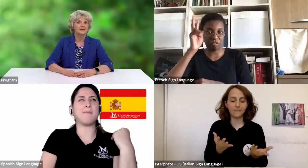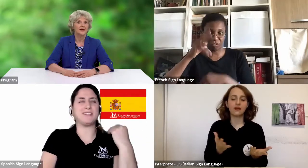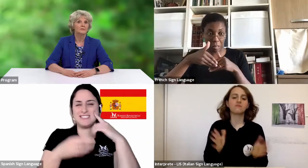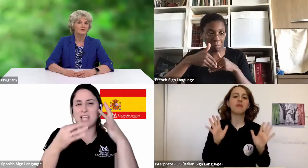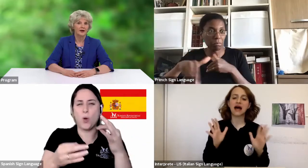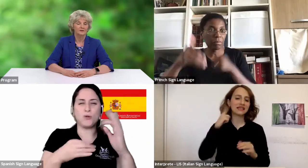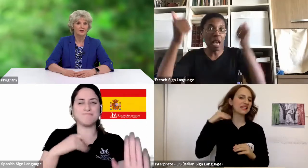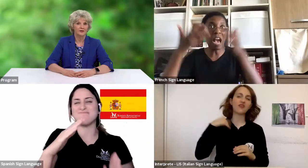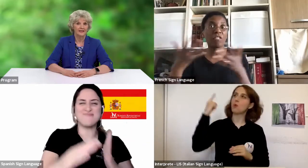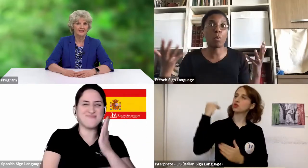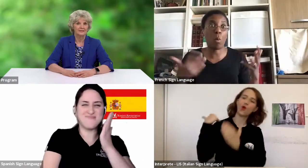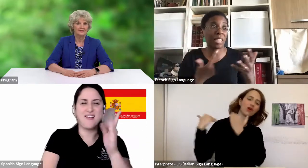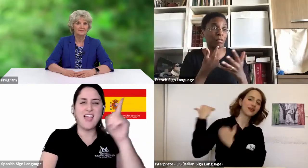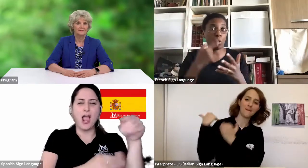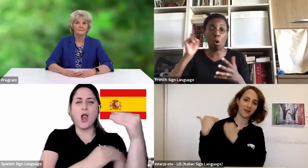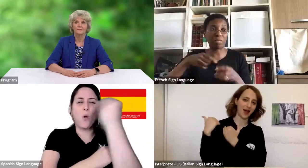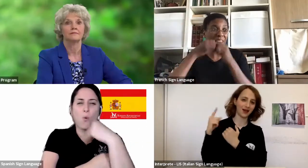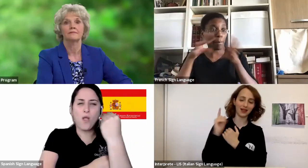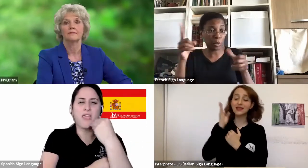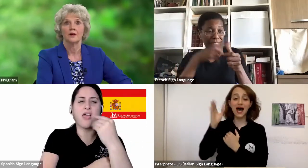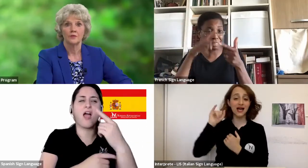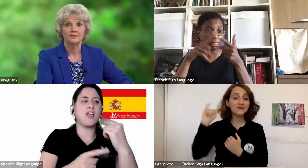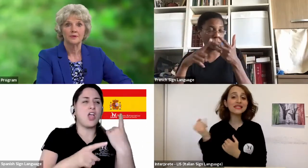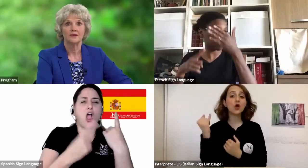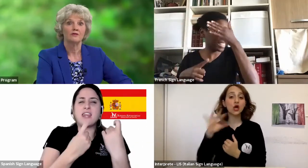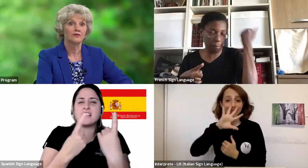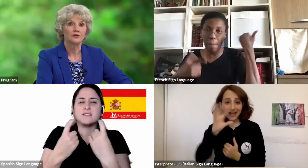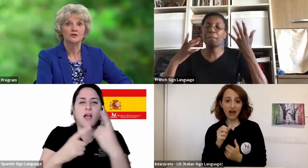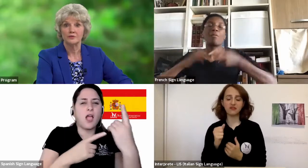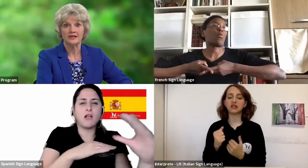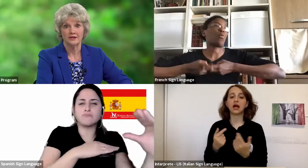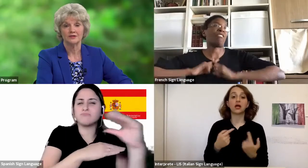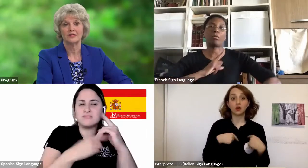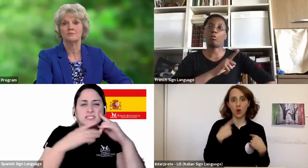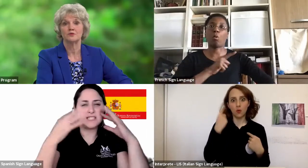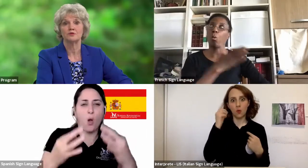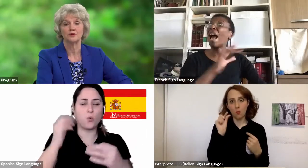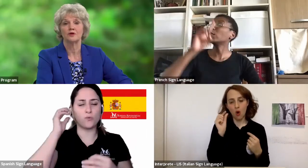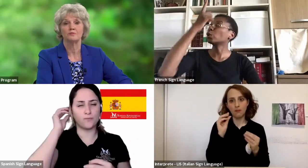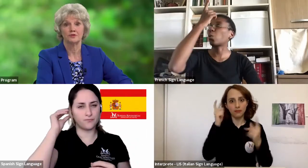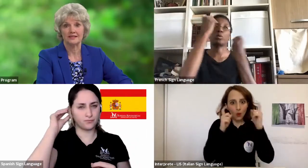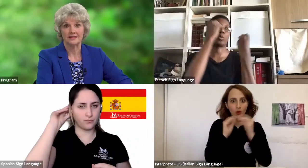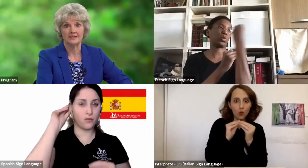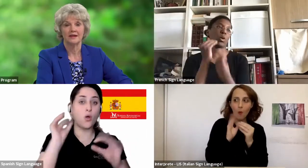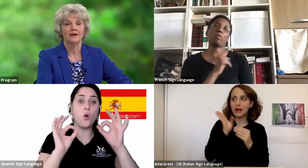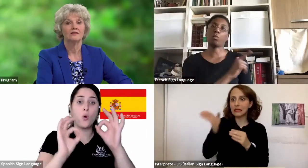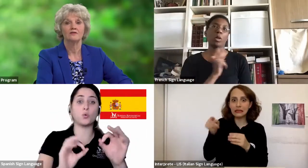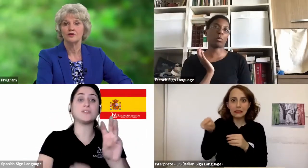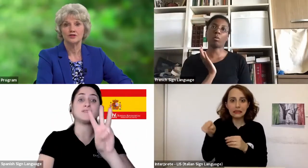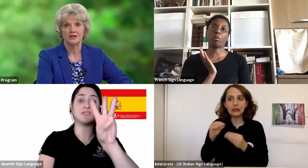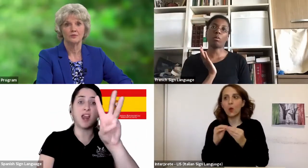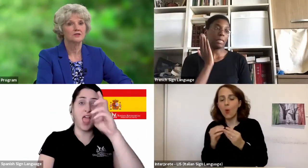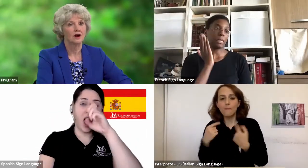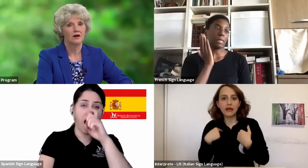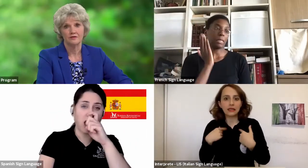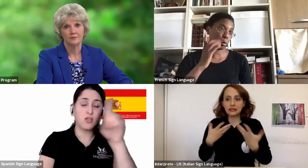us and provide for our needs. We spent our first three years in Bujumbura, Burundi. The